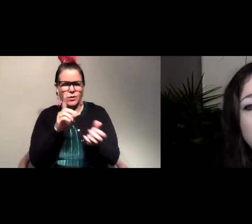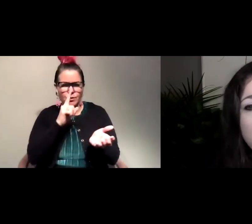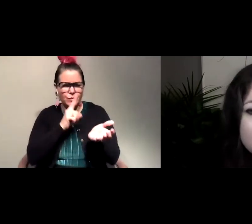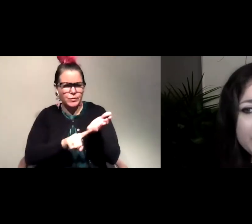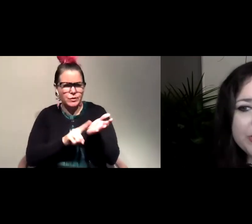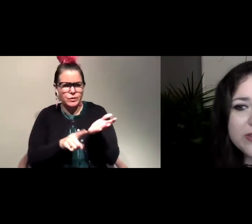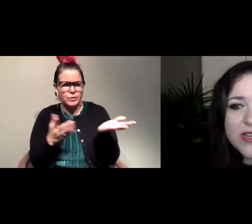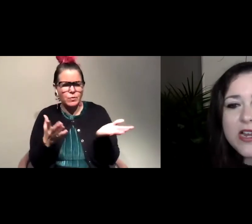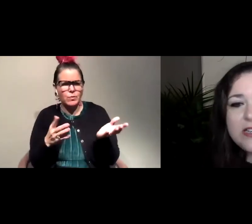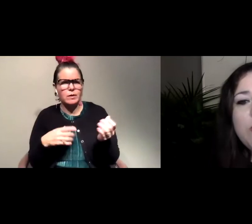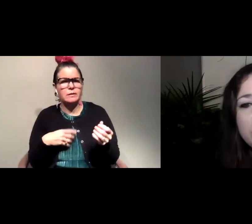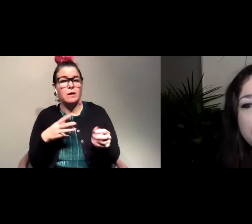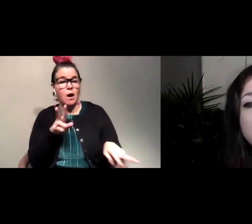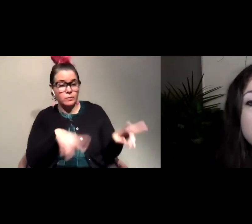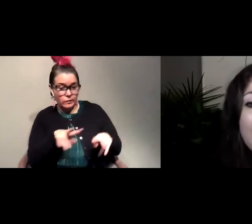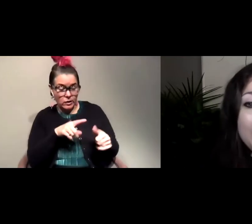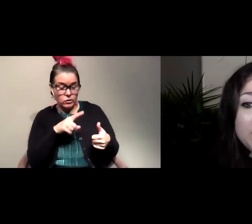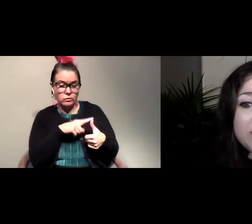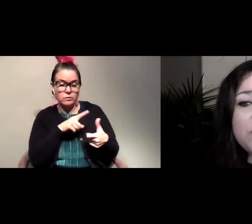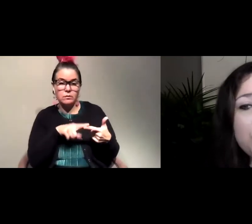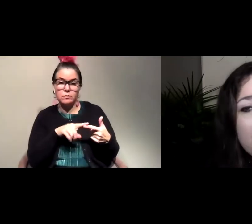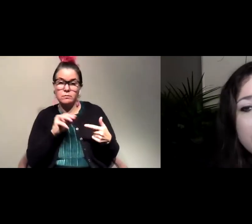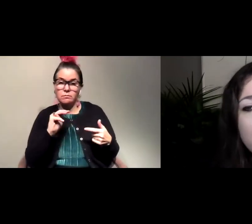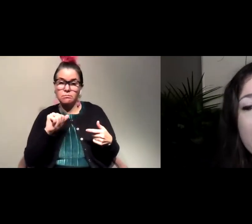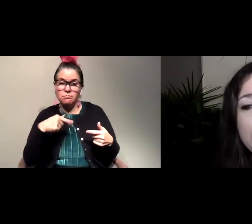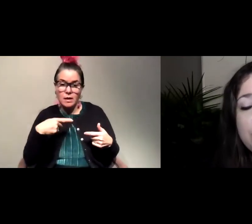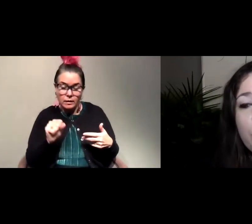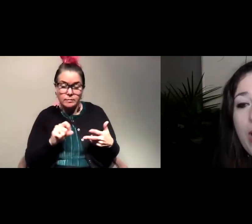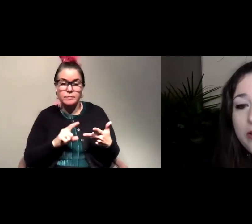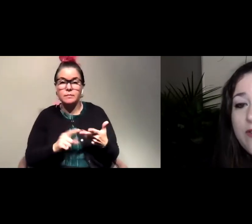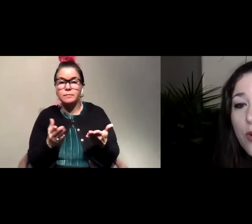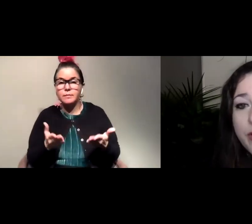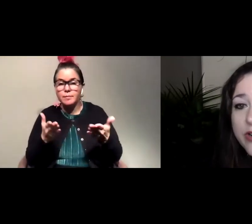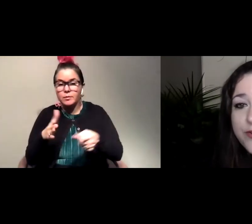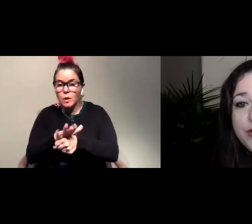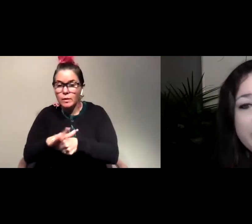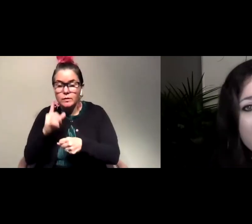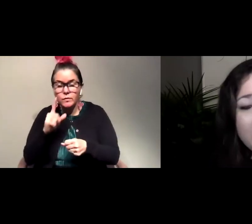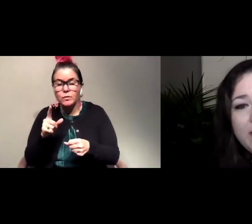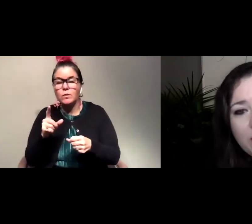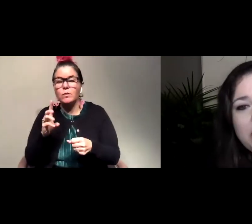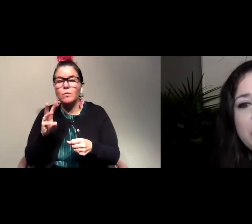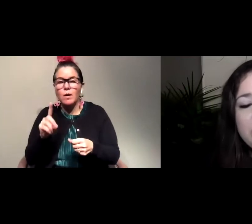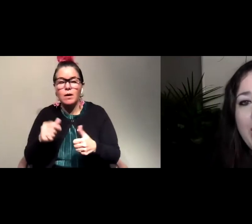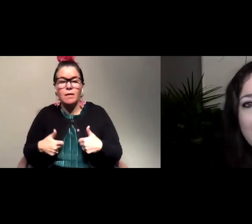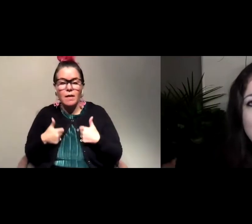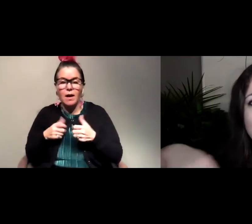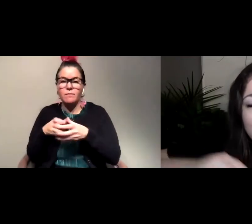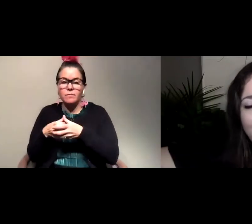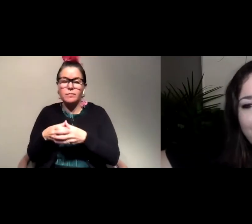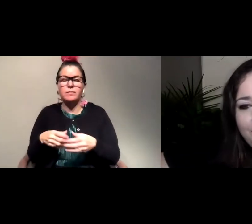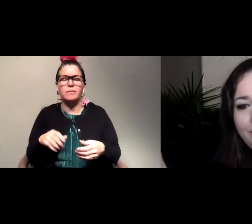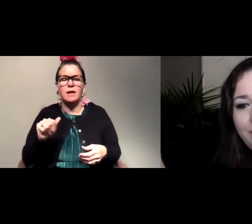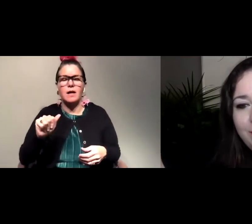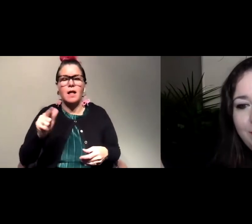sounds like you used observations did you also use maps did you propose locations for wildlife quarters for your city that question is from Allison